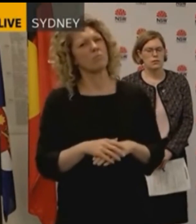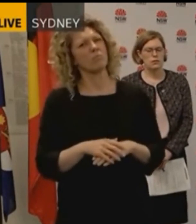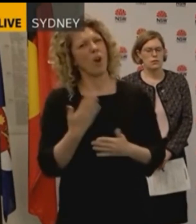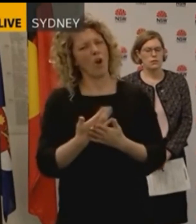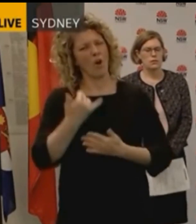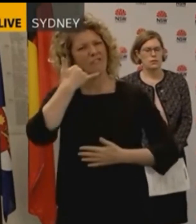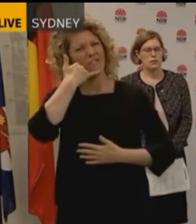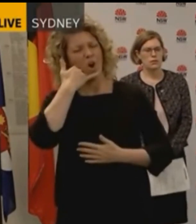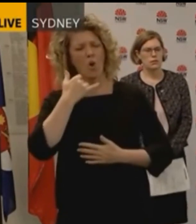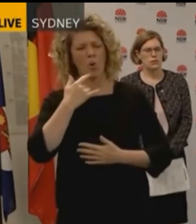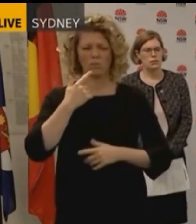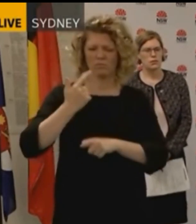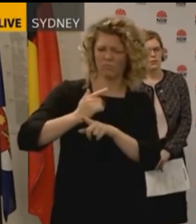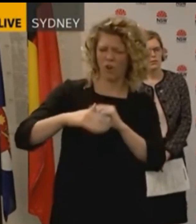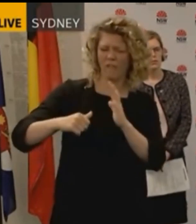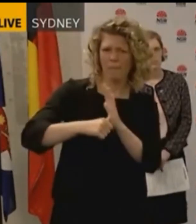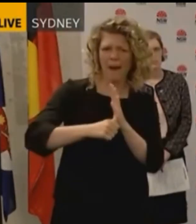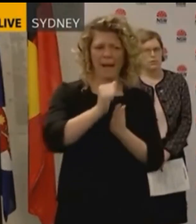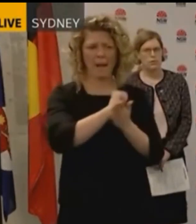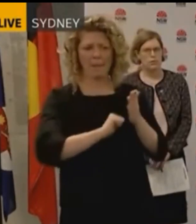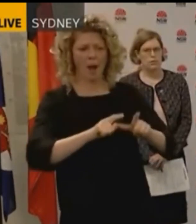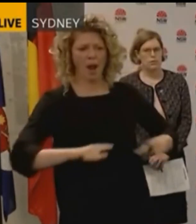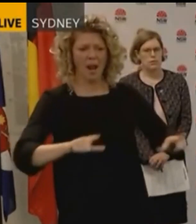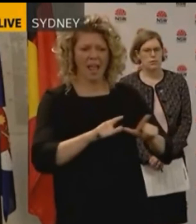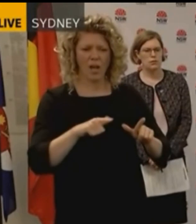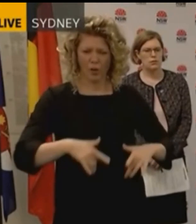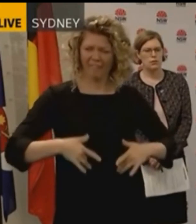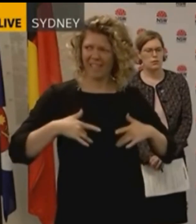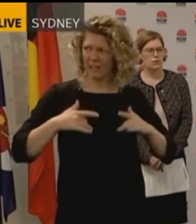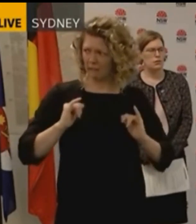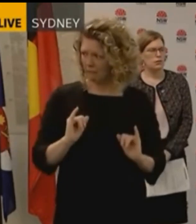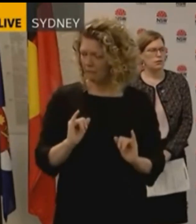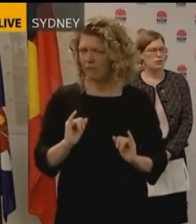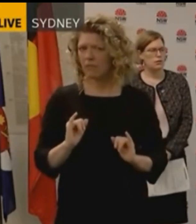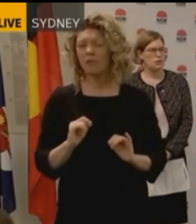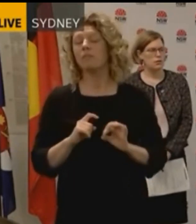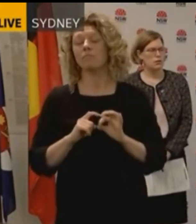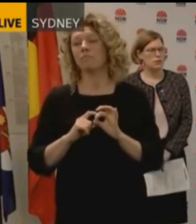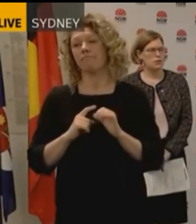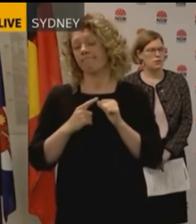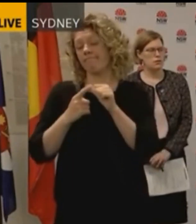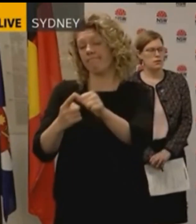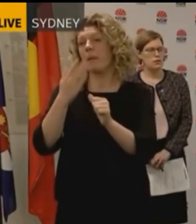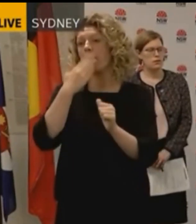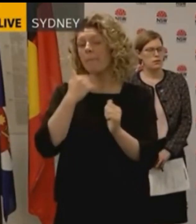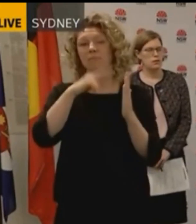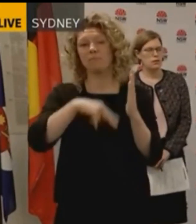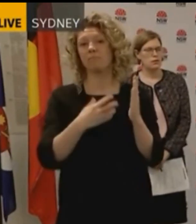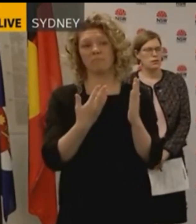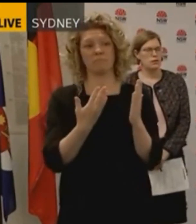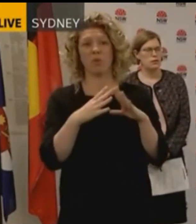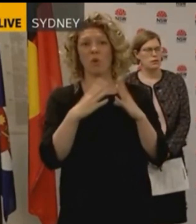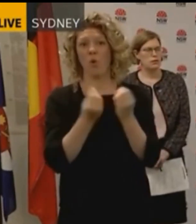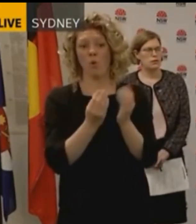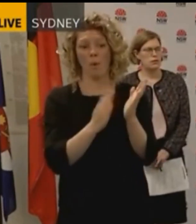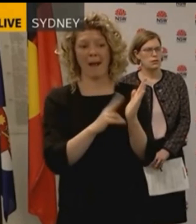didn't any part of you say, this could end badly? Look, I just asked you to refer to my public evidence, which was in full view